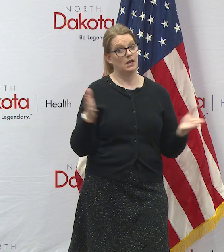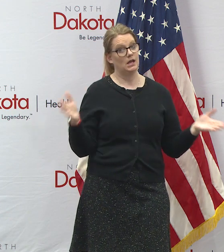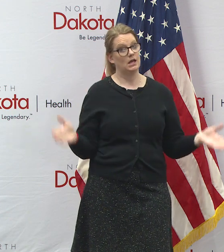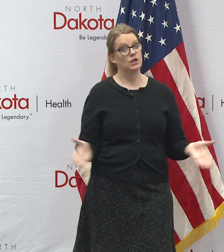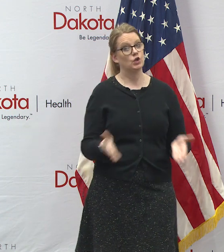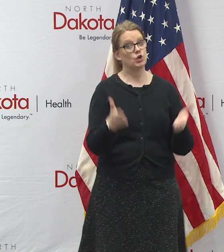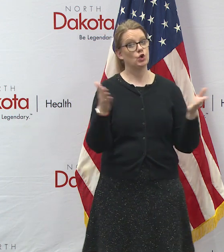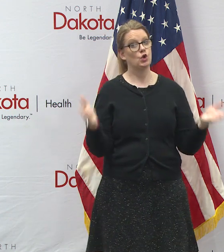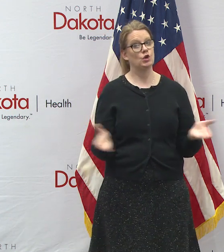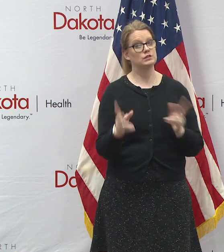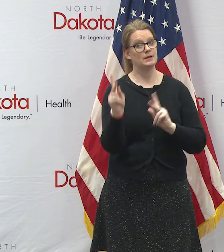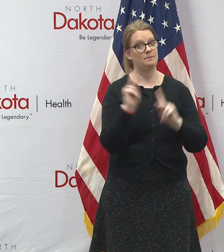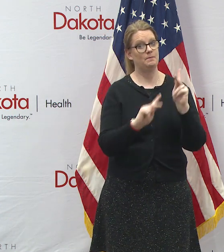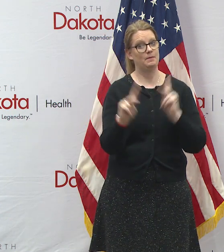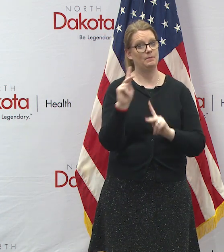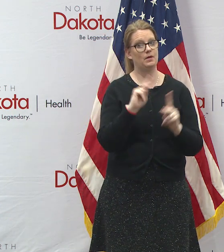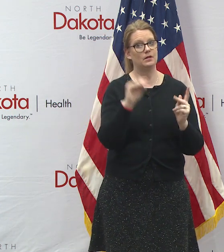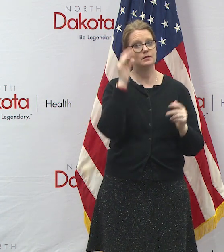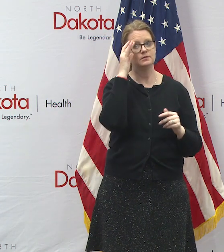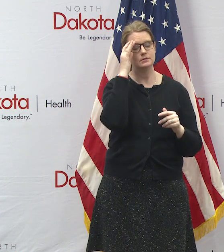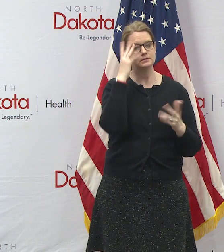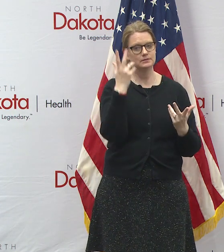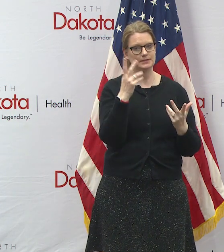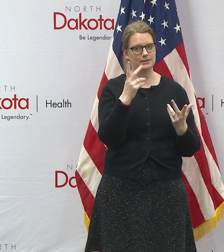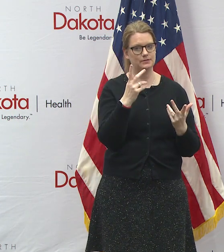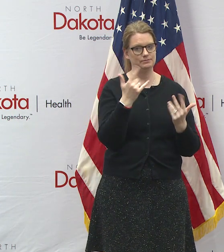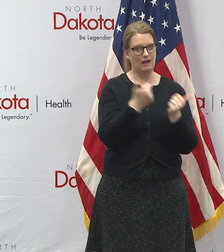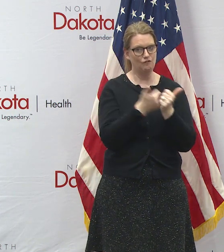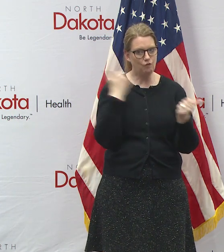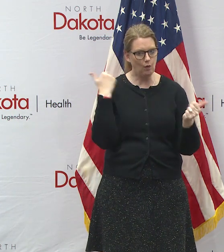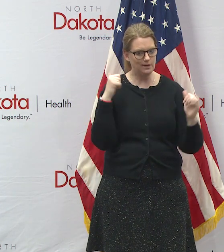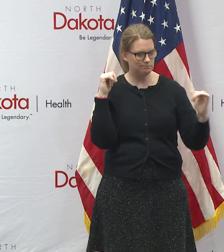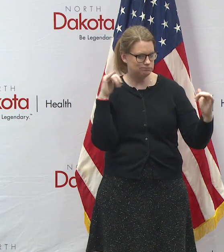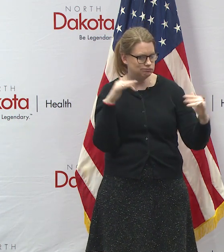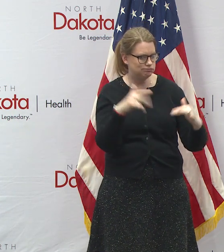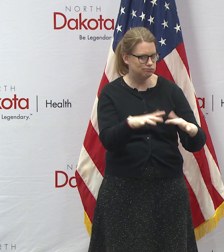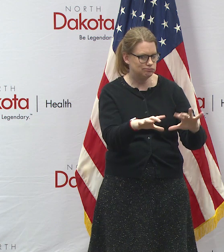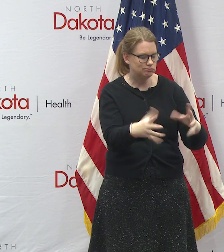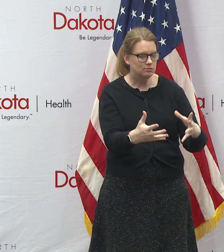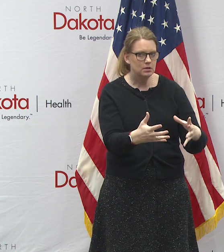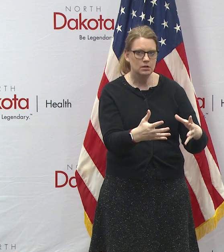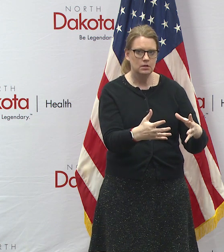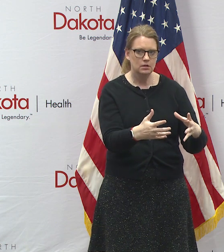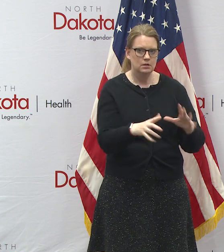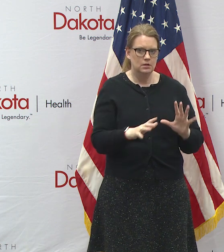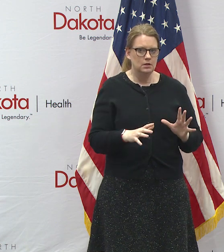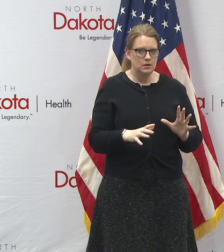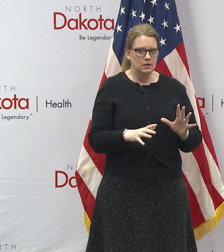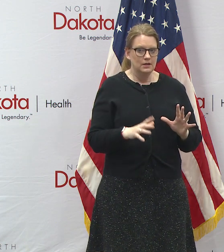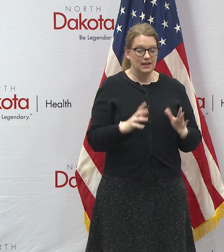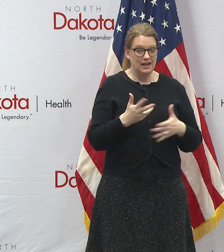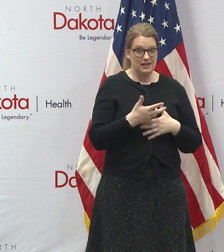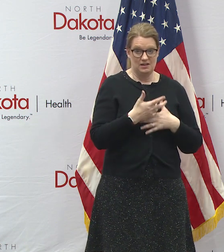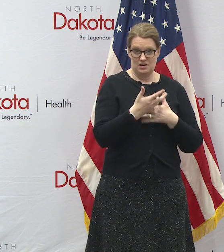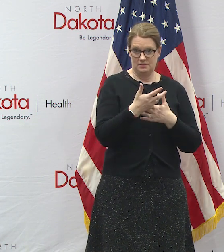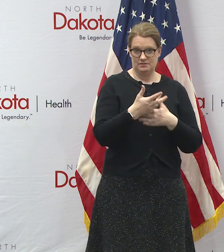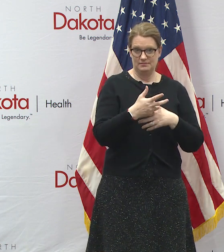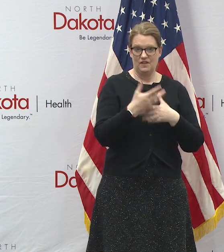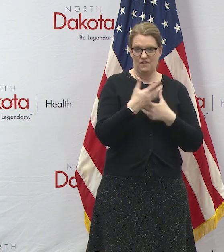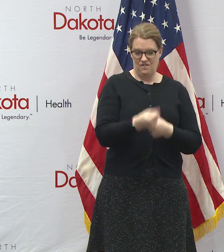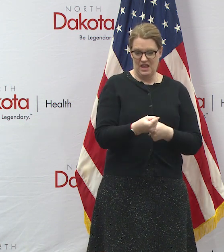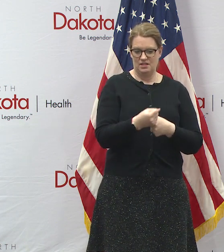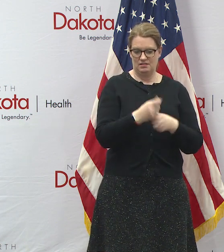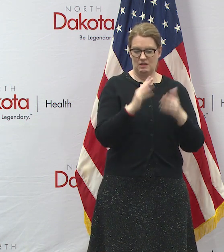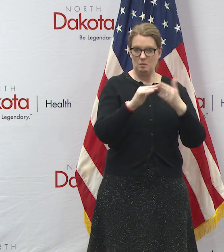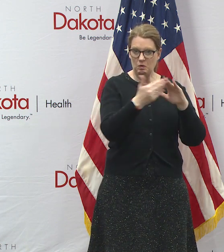people uh to to not hold or avoid mass gatherings uh and and again our faith-based community this last